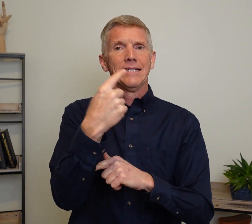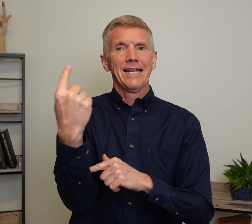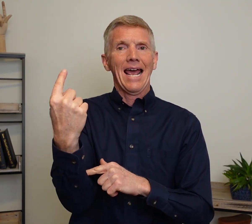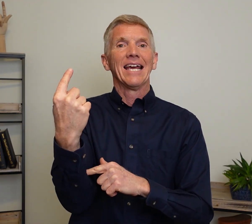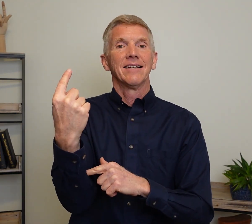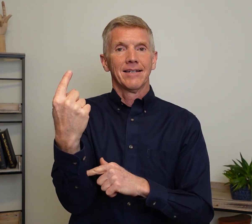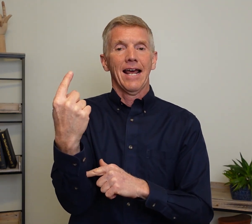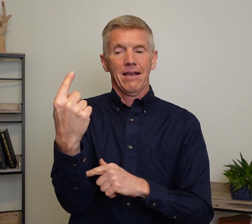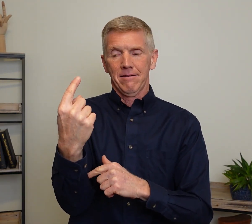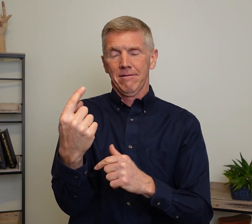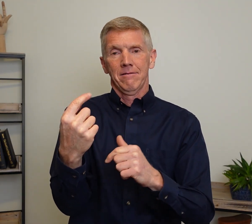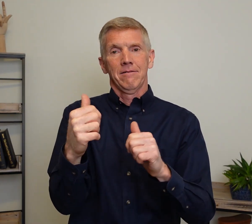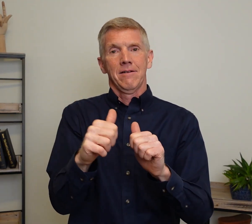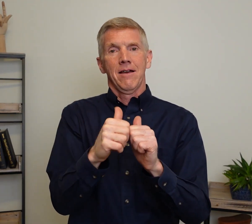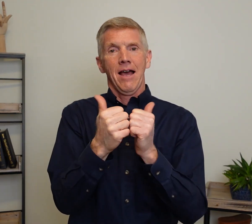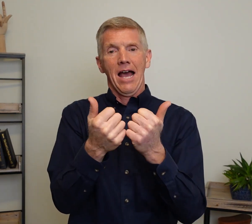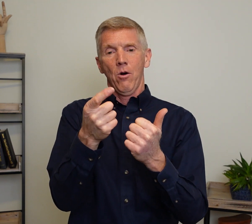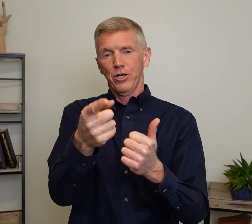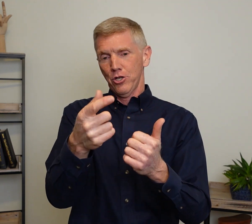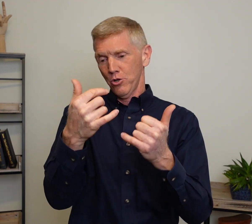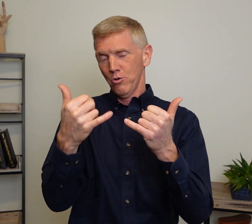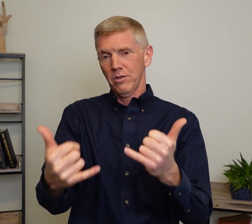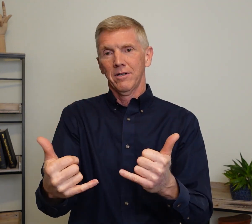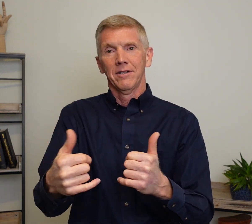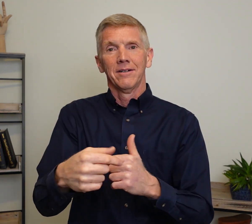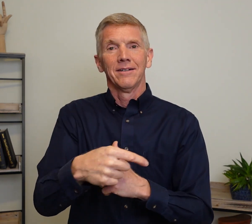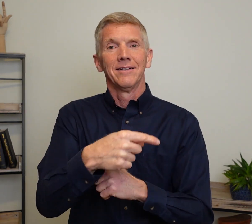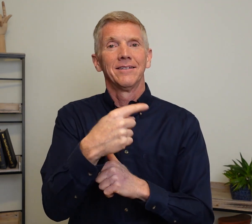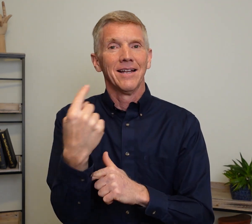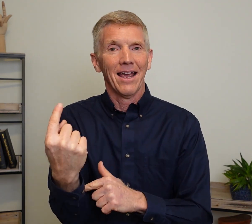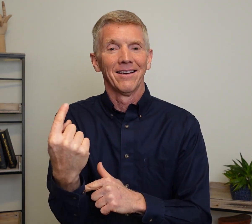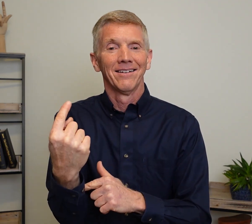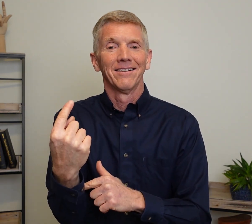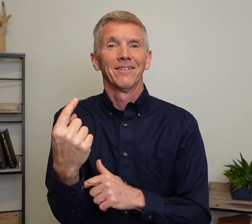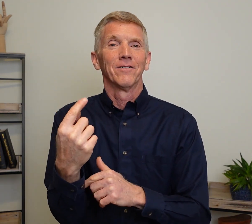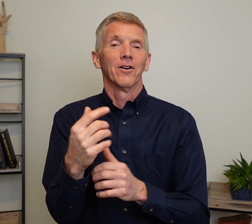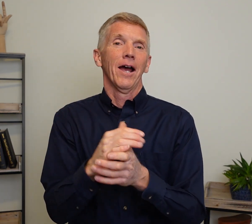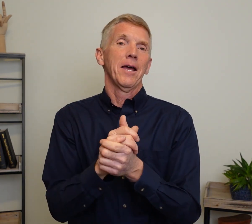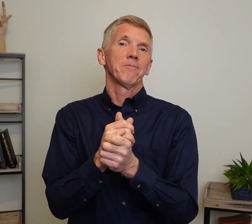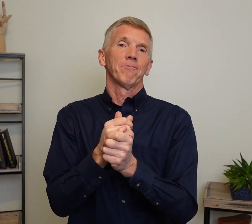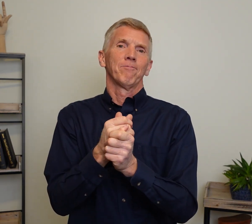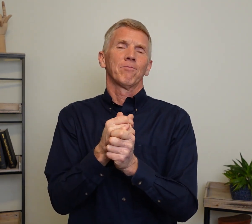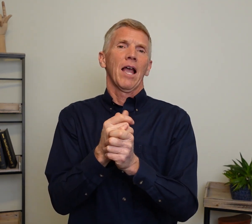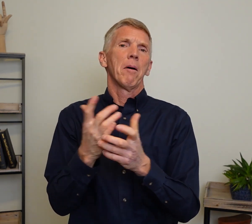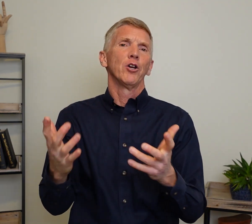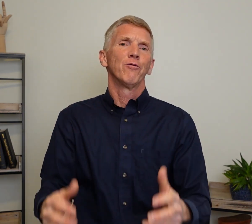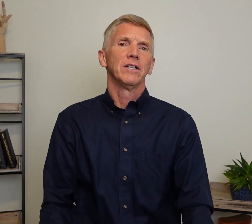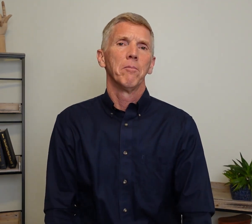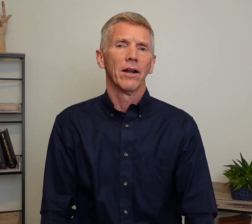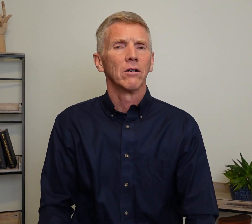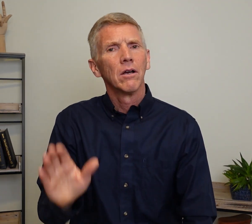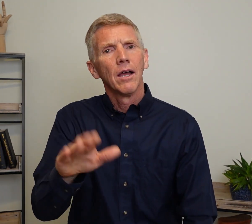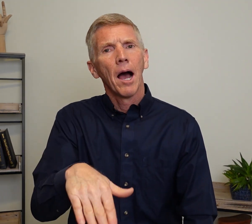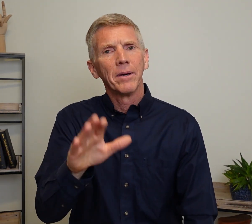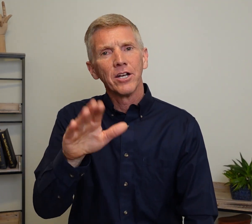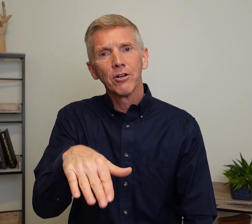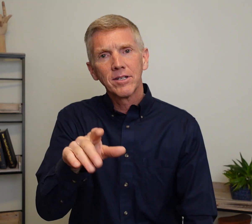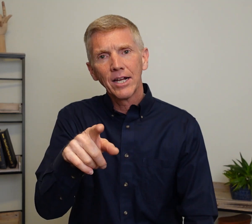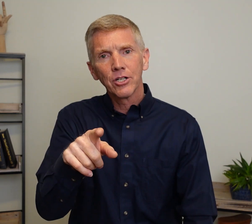day, today. How are you today? Alright. How about are you feeling better? I'm getting your attention.